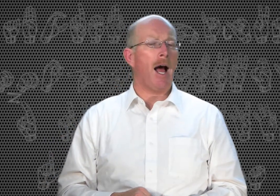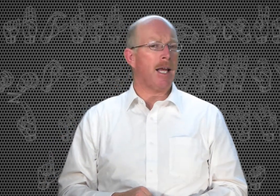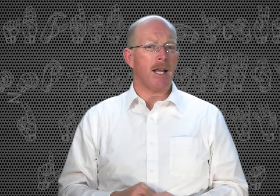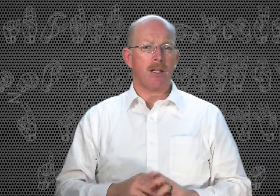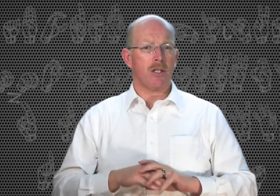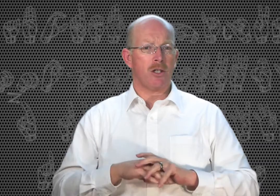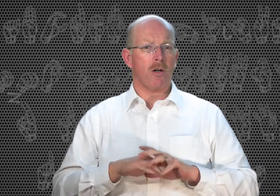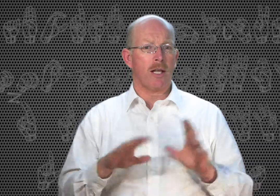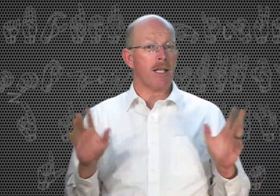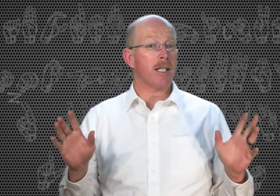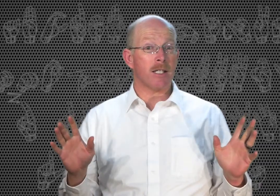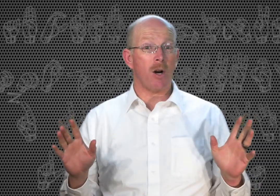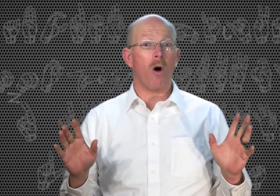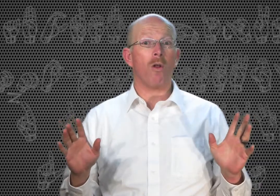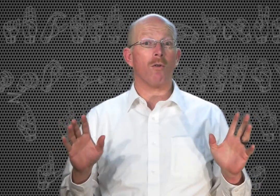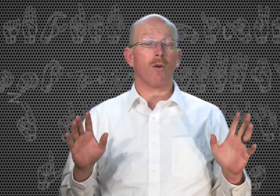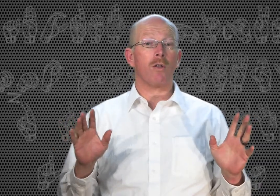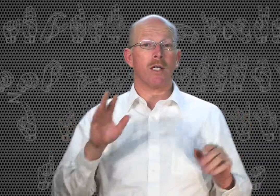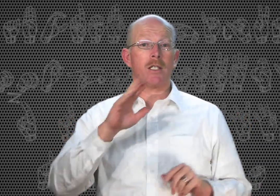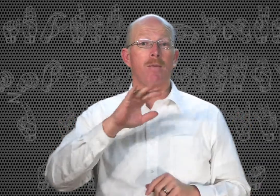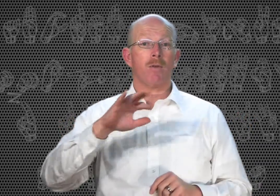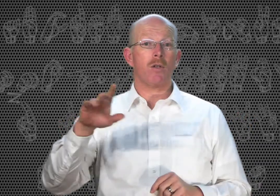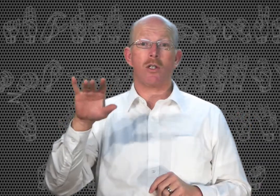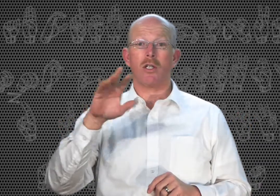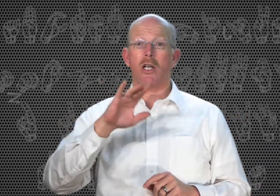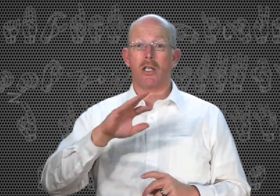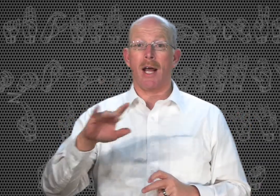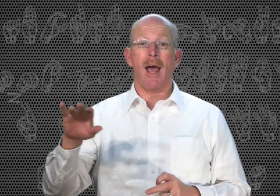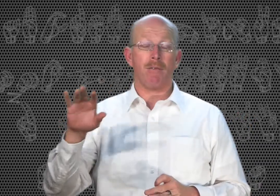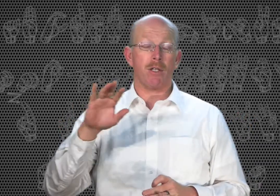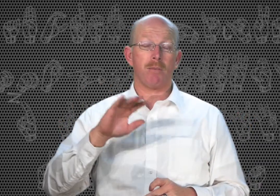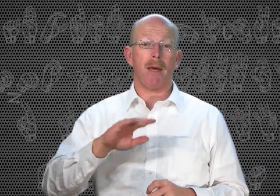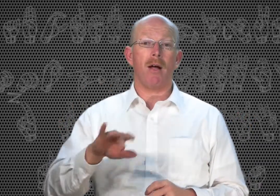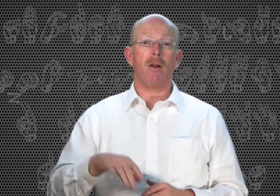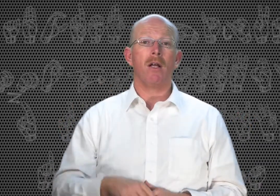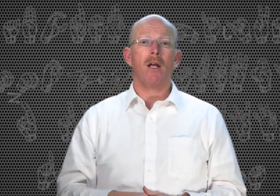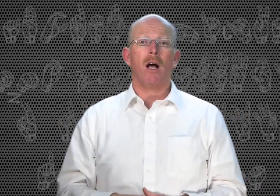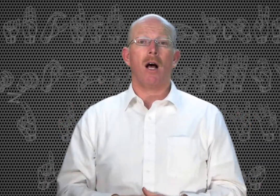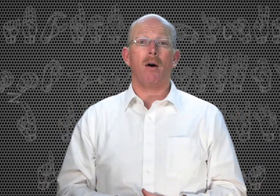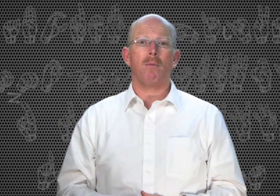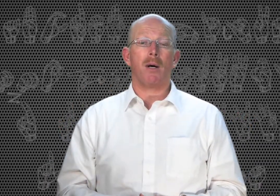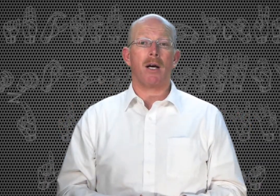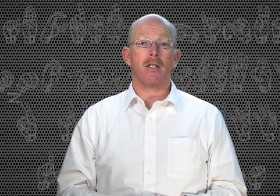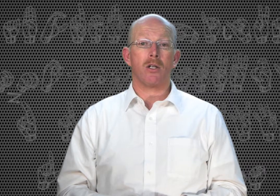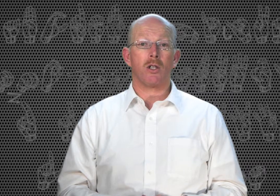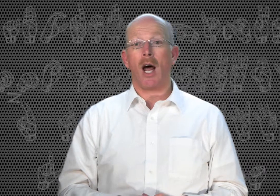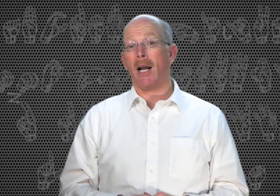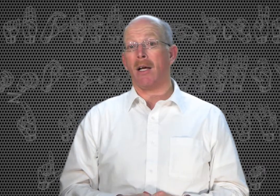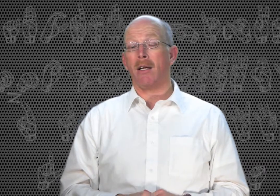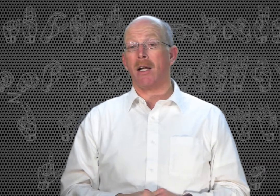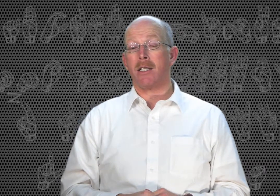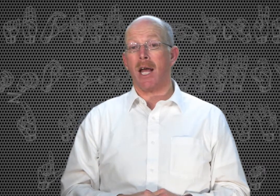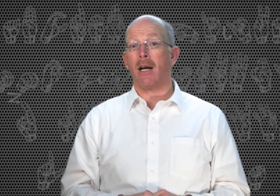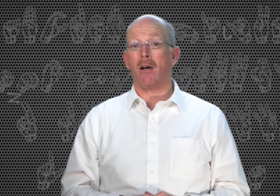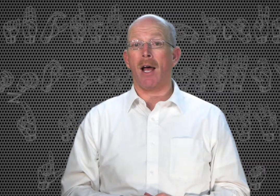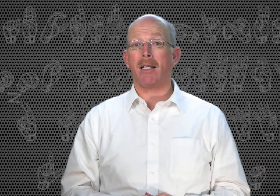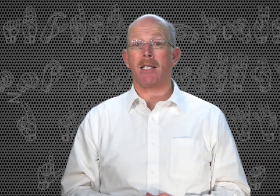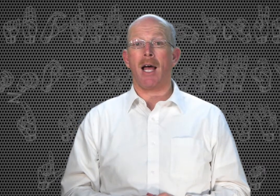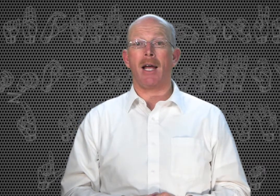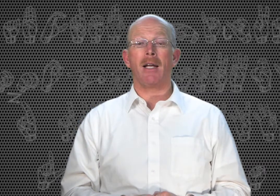Again, certainly this isn't all the fruits. And some fruits you're just going to have to spell because there's not a standardized sign.